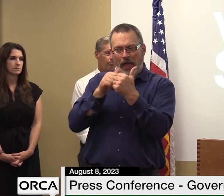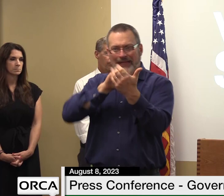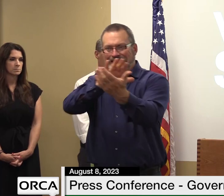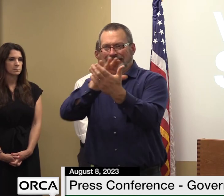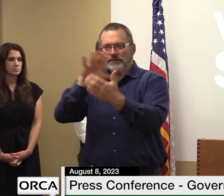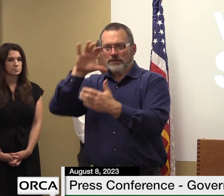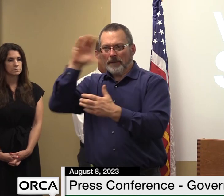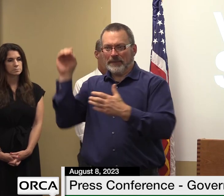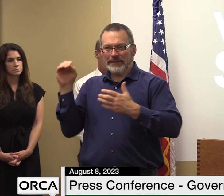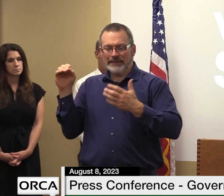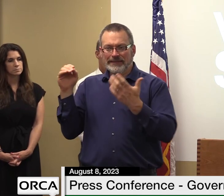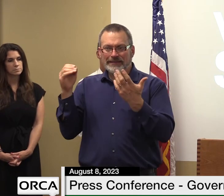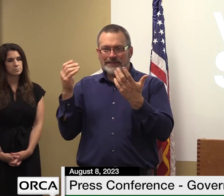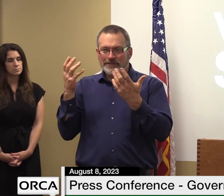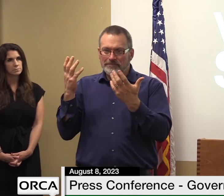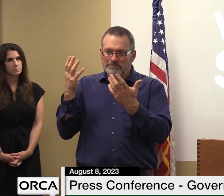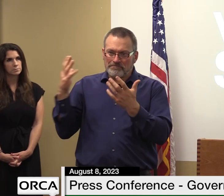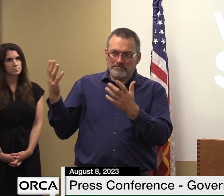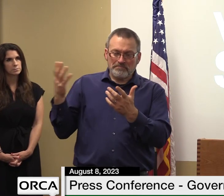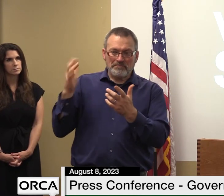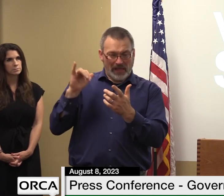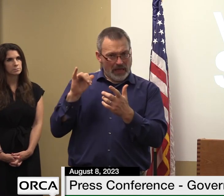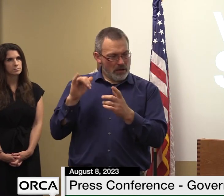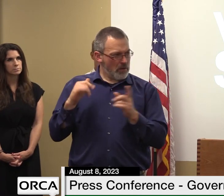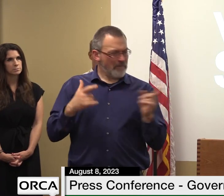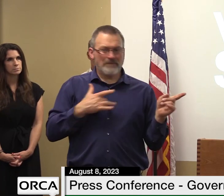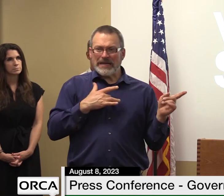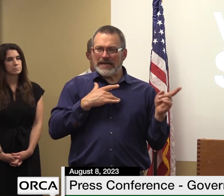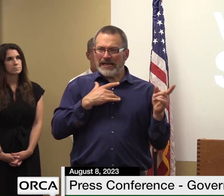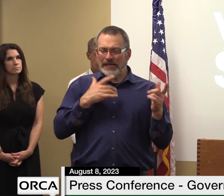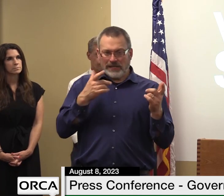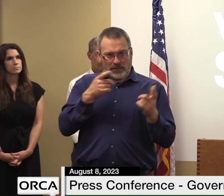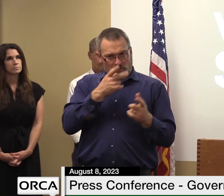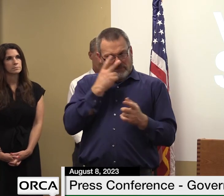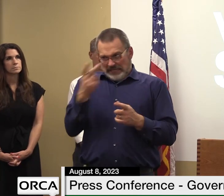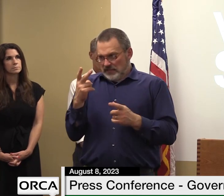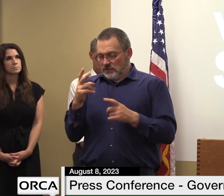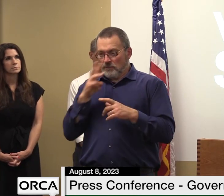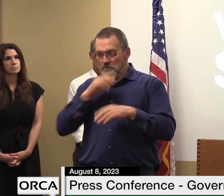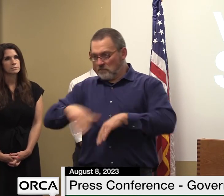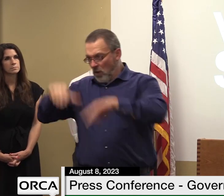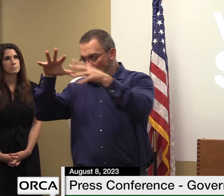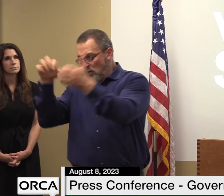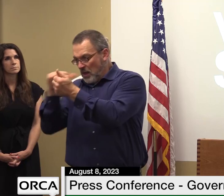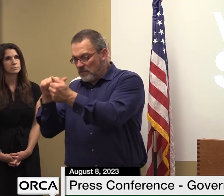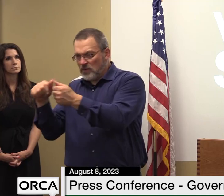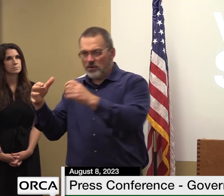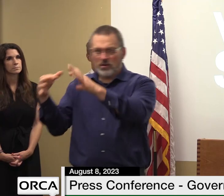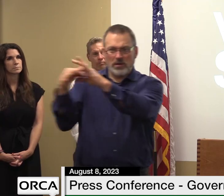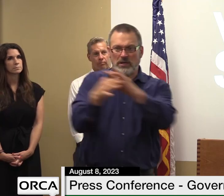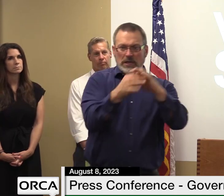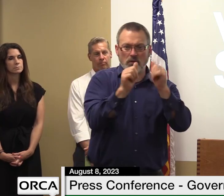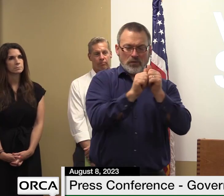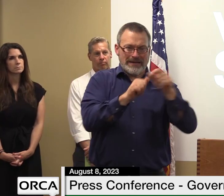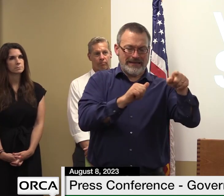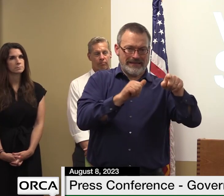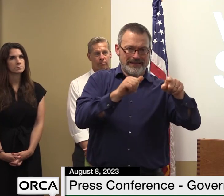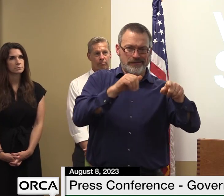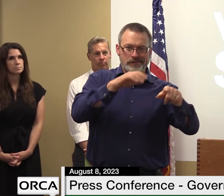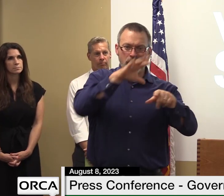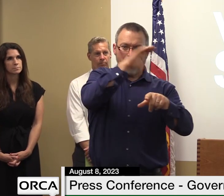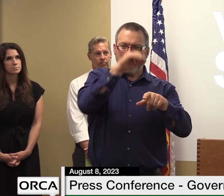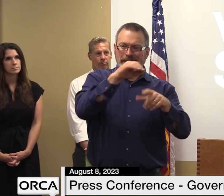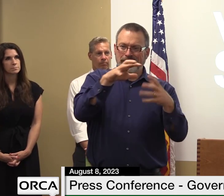storms and the damage that you've witnessed make you think that maybe something along those lines if not